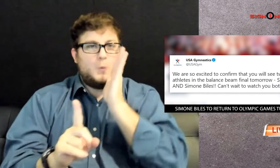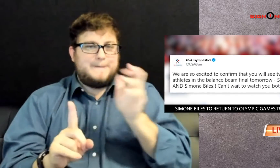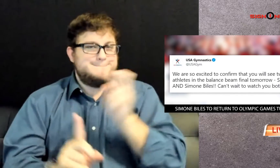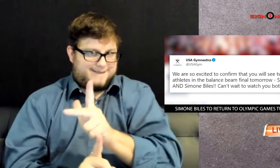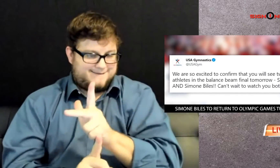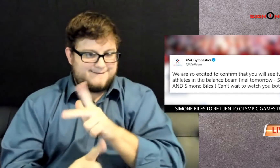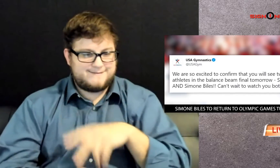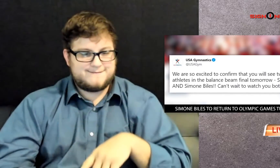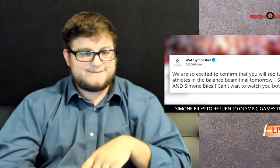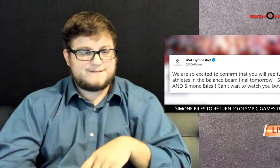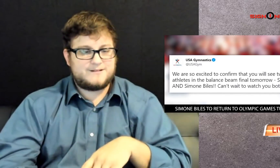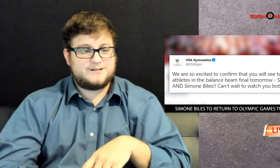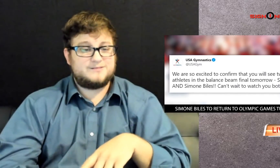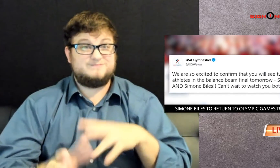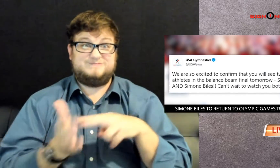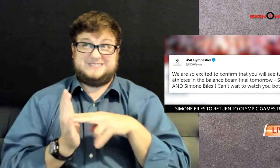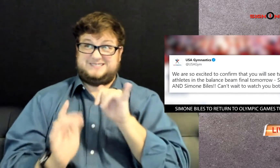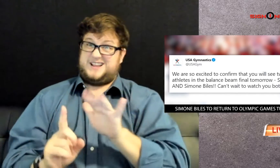balance beam final.